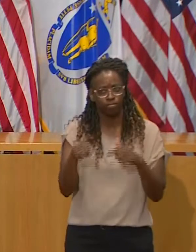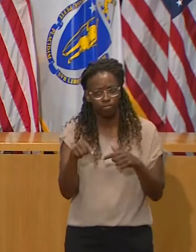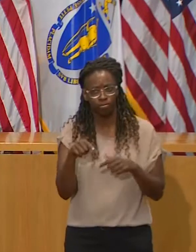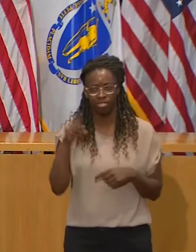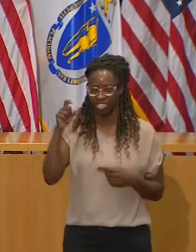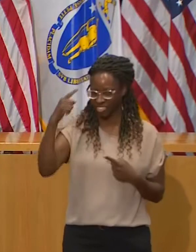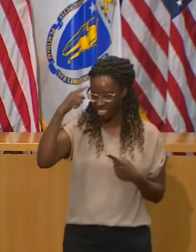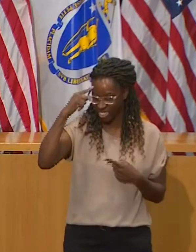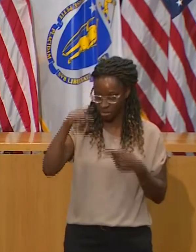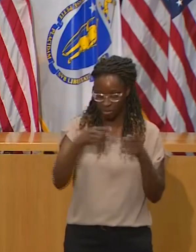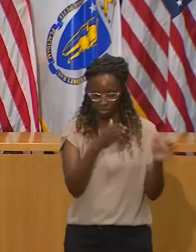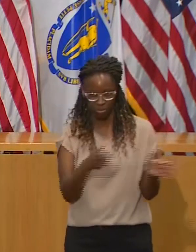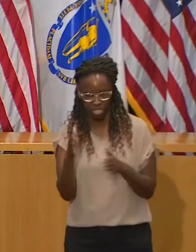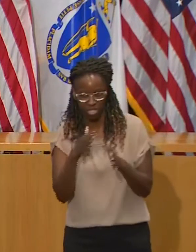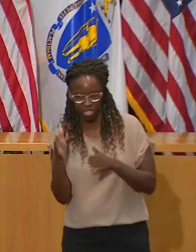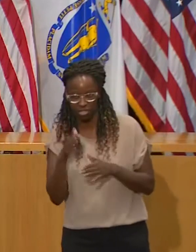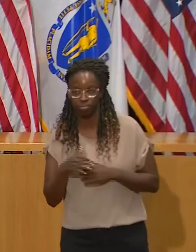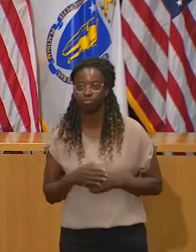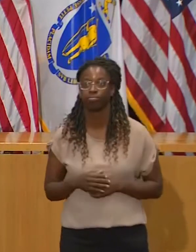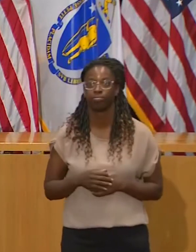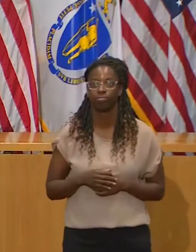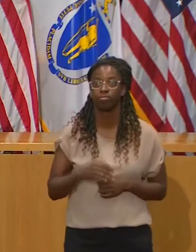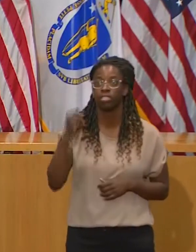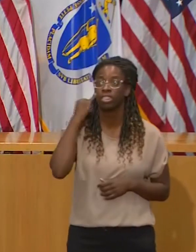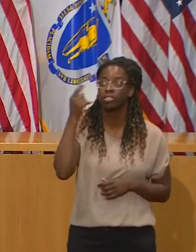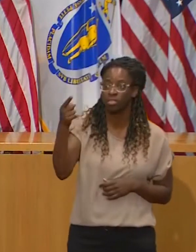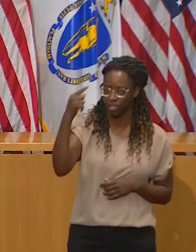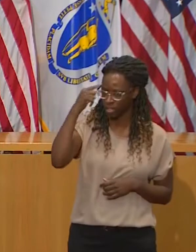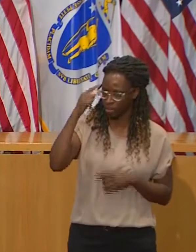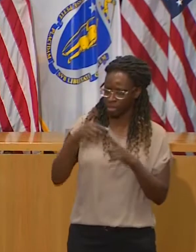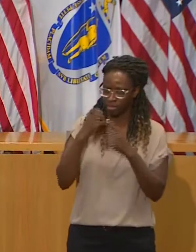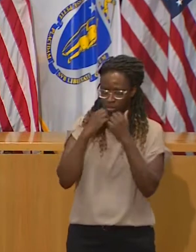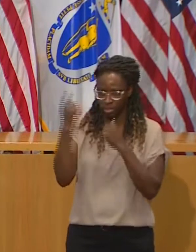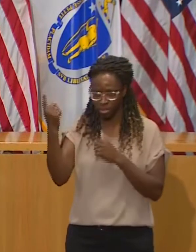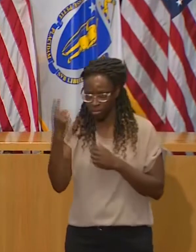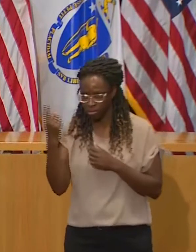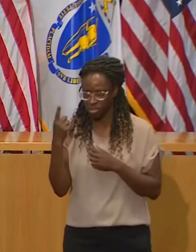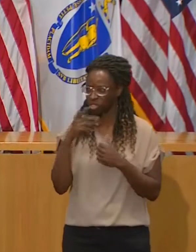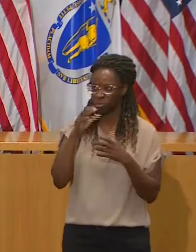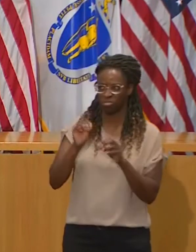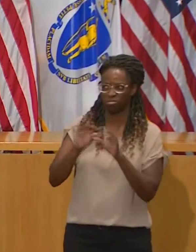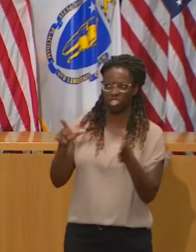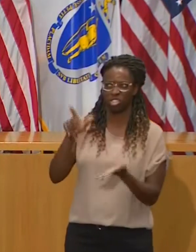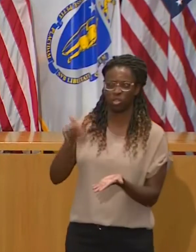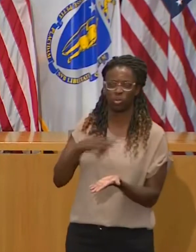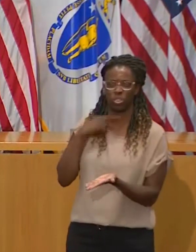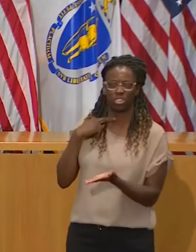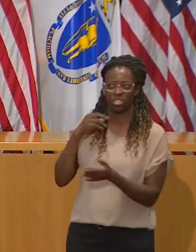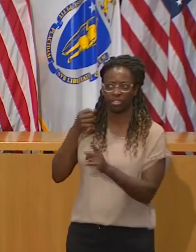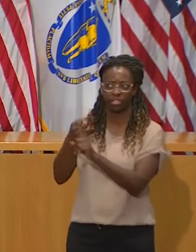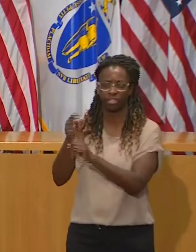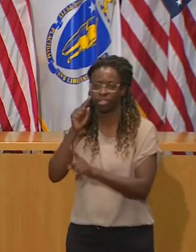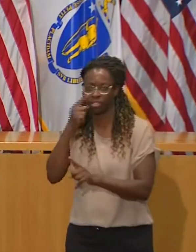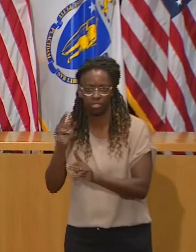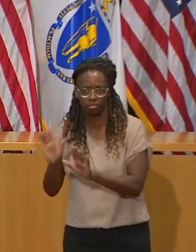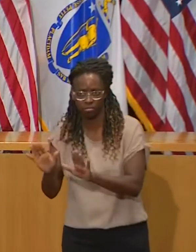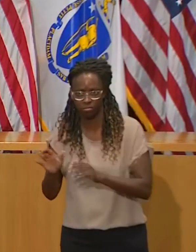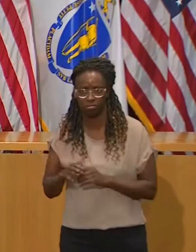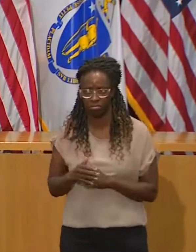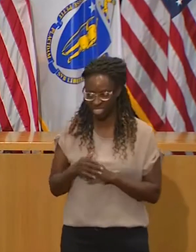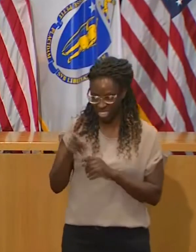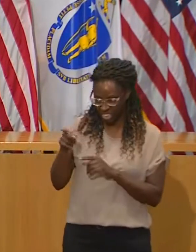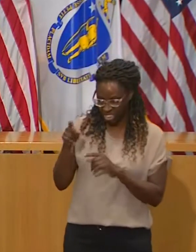loved one who's high risk for COVID, it's simply a bad idea to risk exposing them. And as I said before,